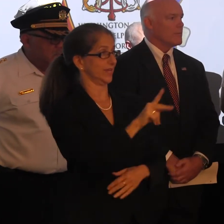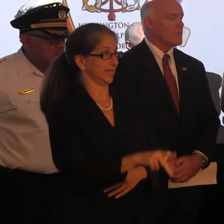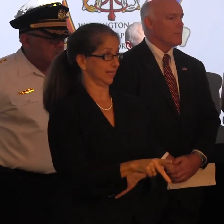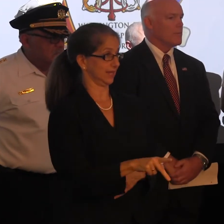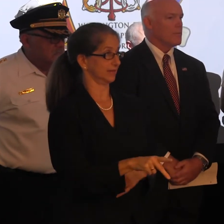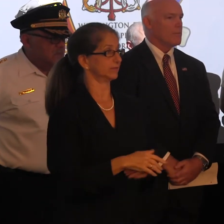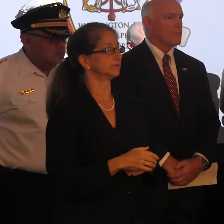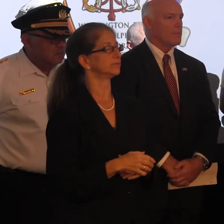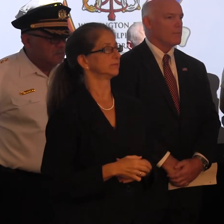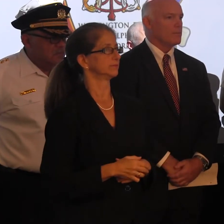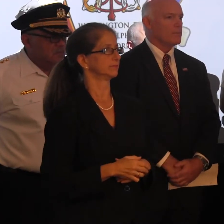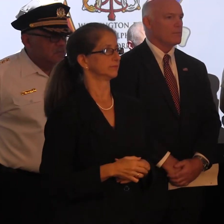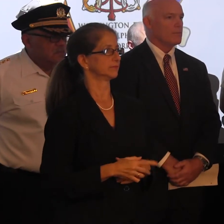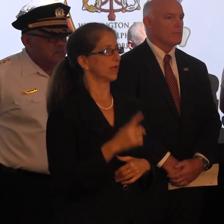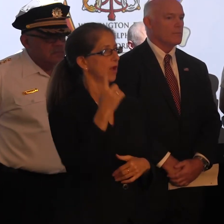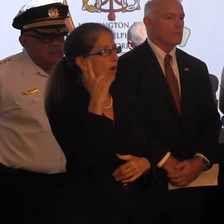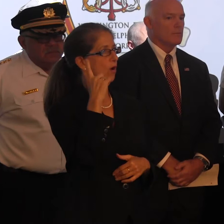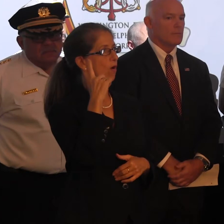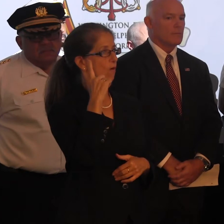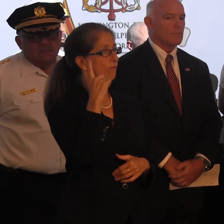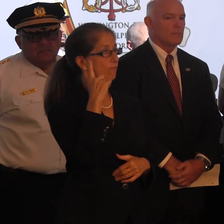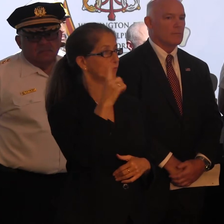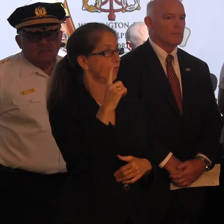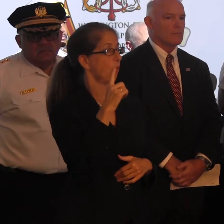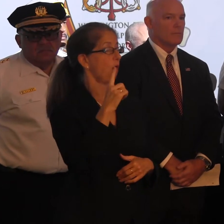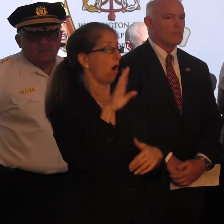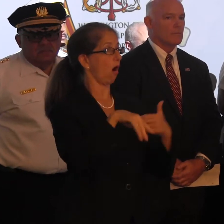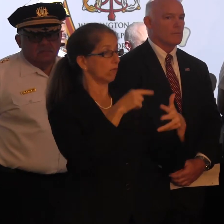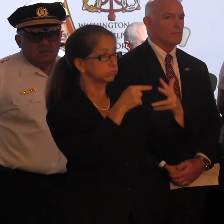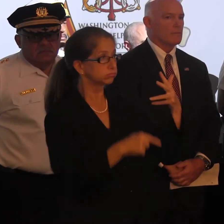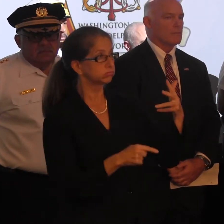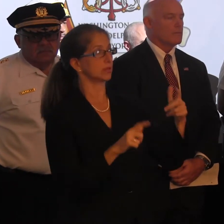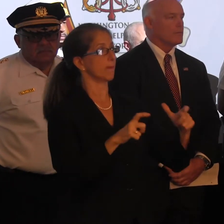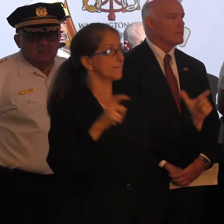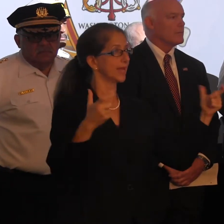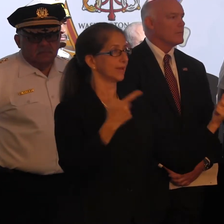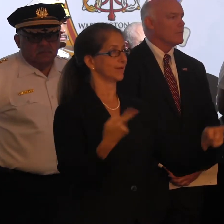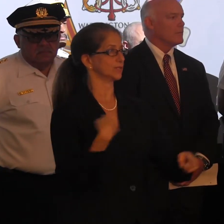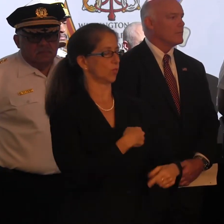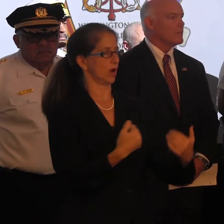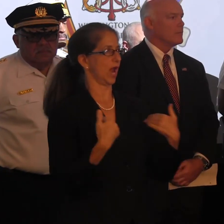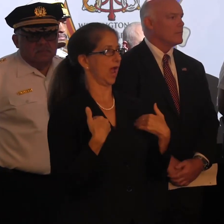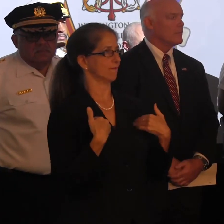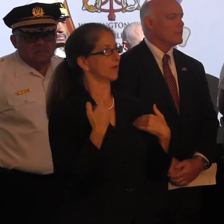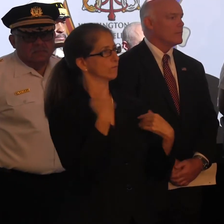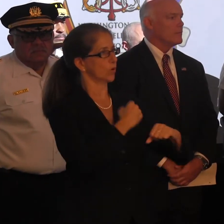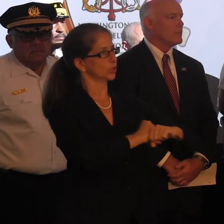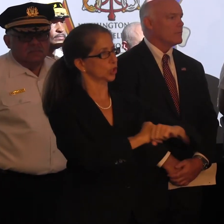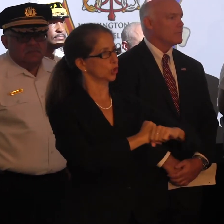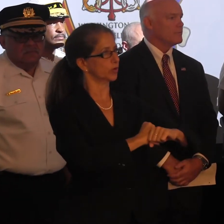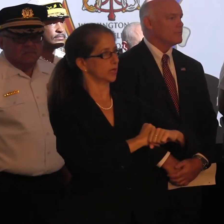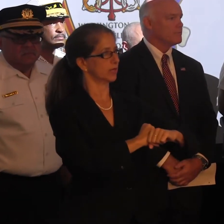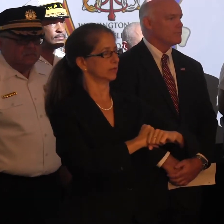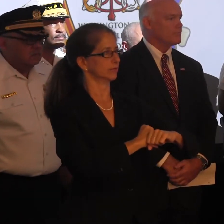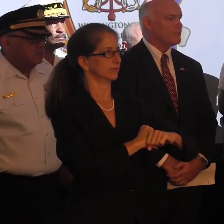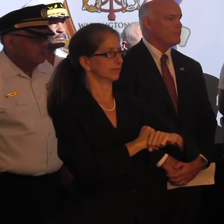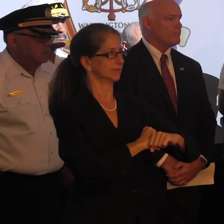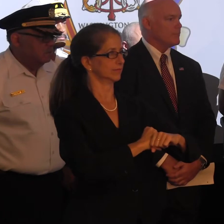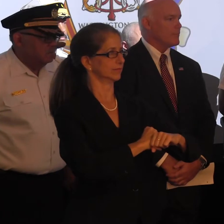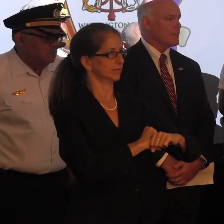for the magnitude of events that we're having here in the city. From a security standpoint, I'll certainly let the experts